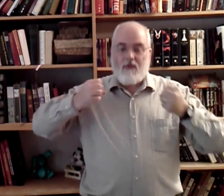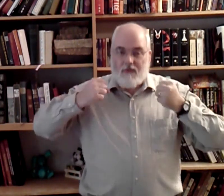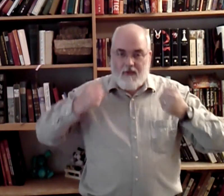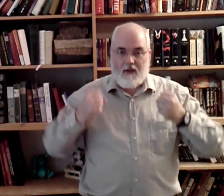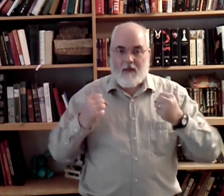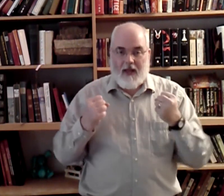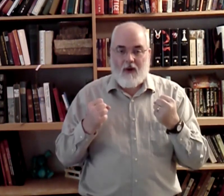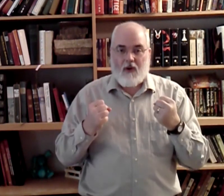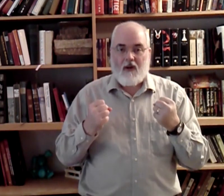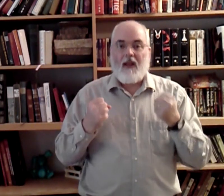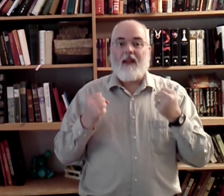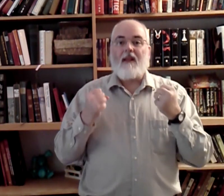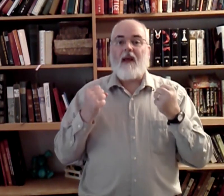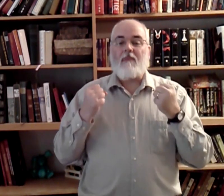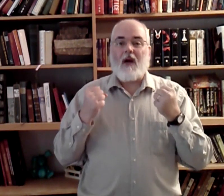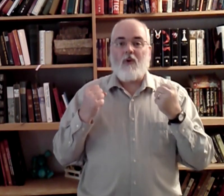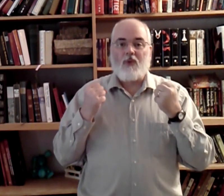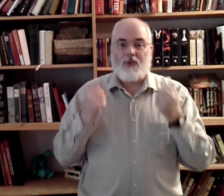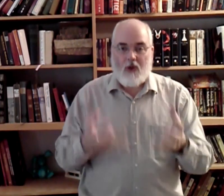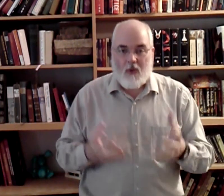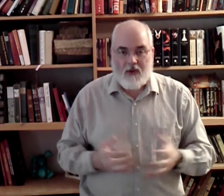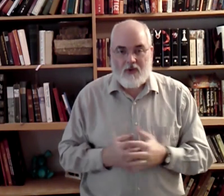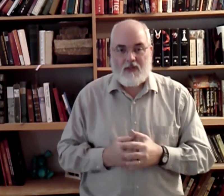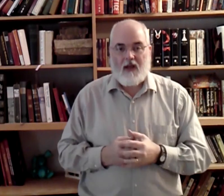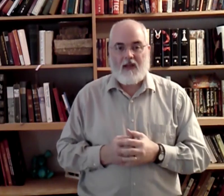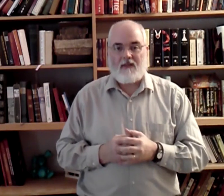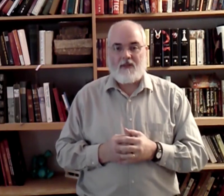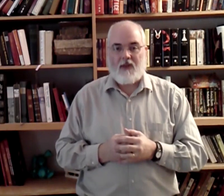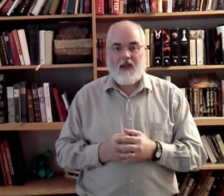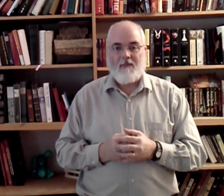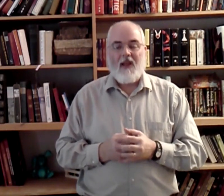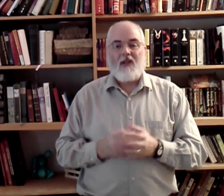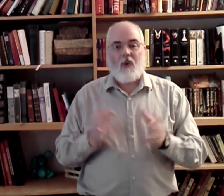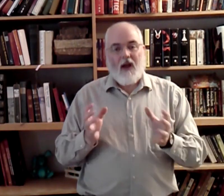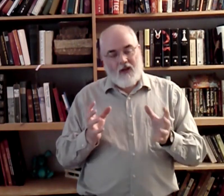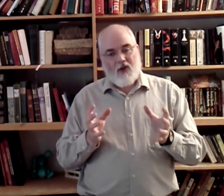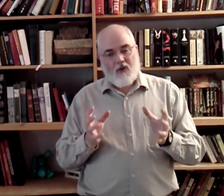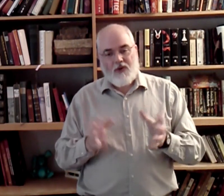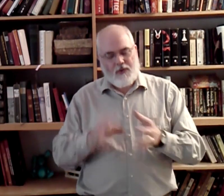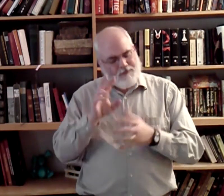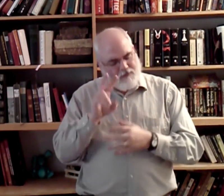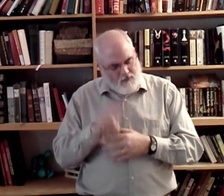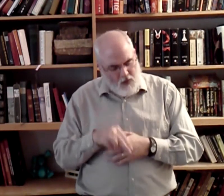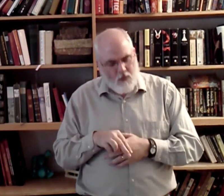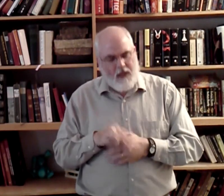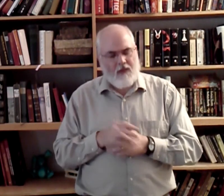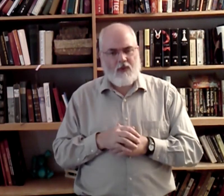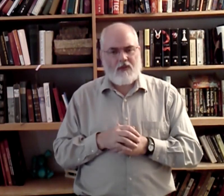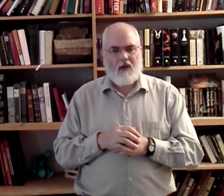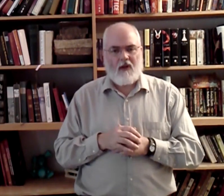you can feel that power, that power will show in your signs, okay? So, I encourage you, read through the song.